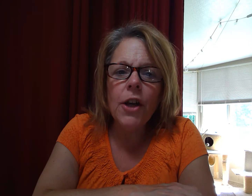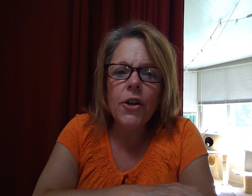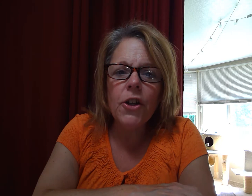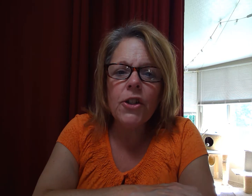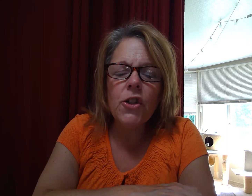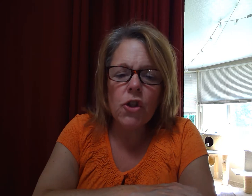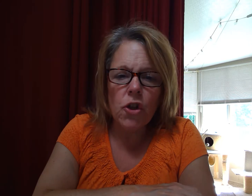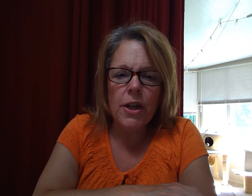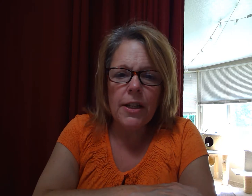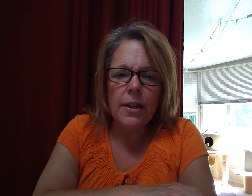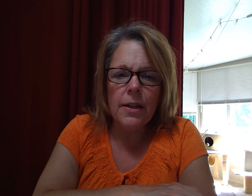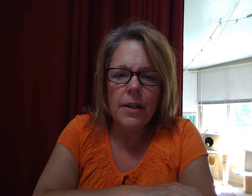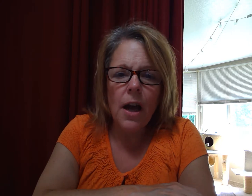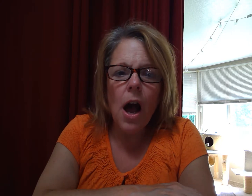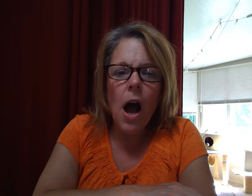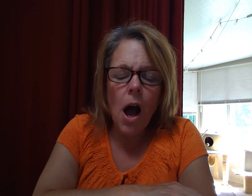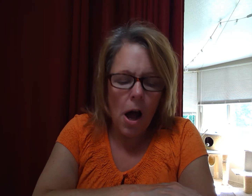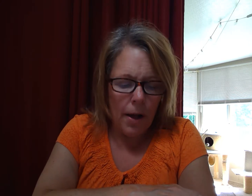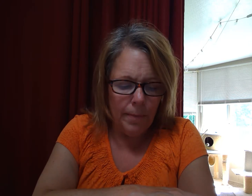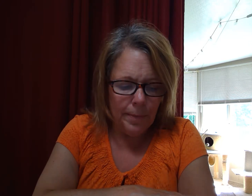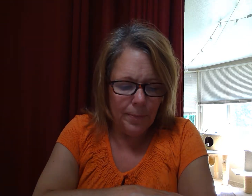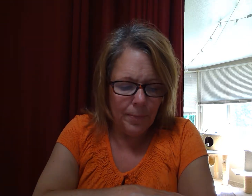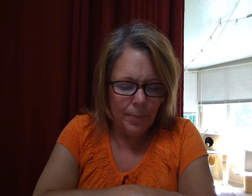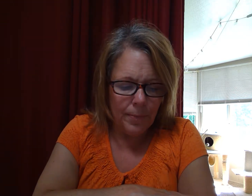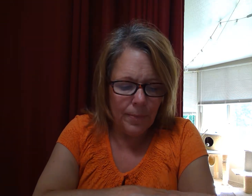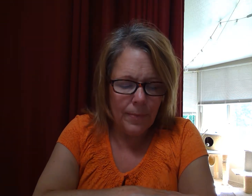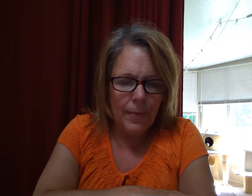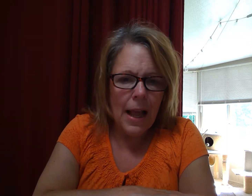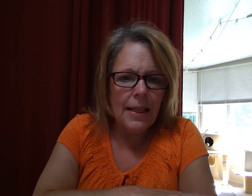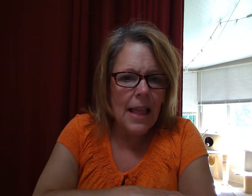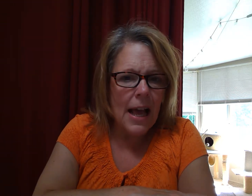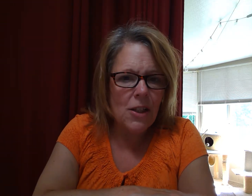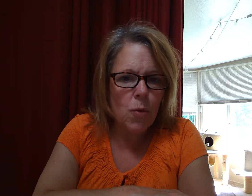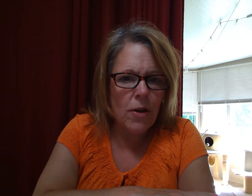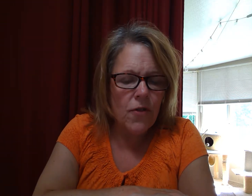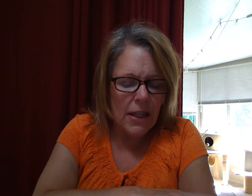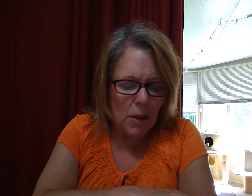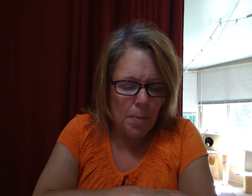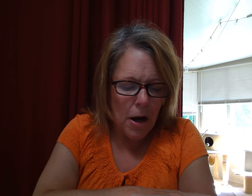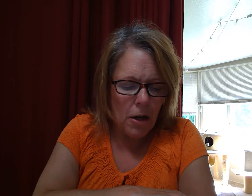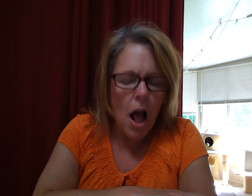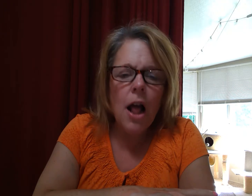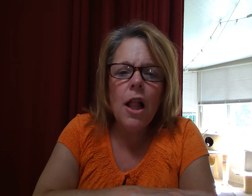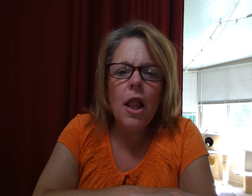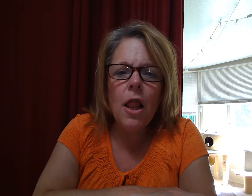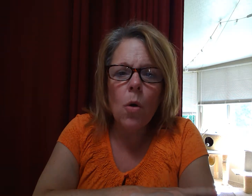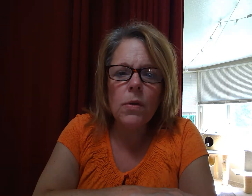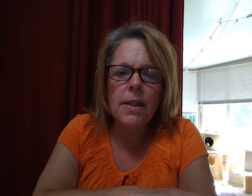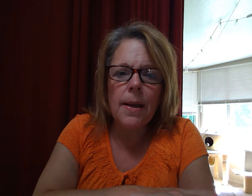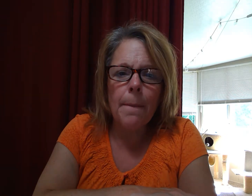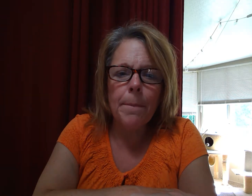Understood. Awe. Last word for this part. Lonesome.